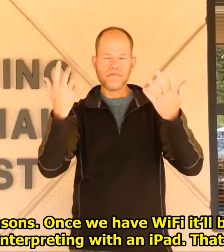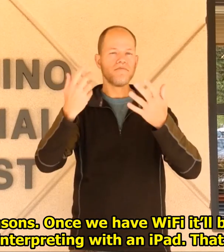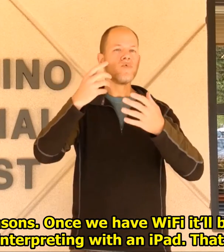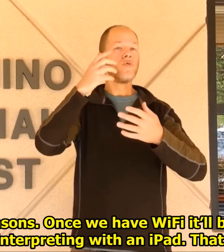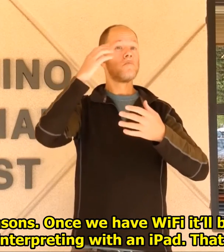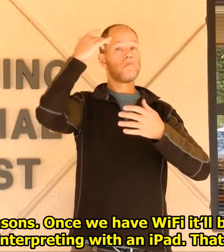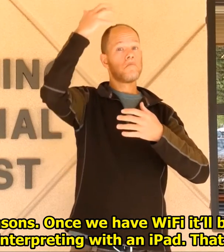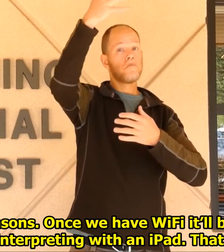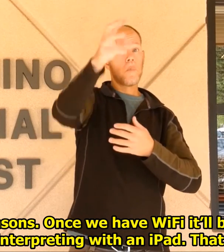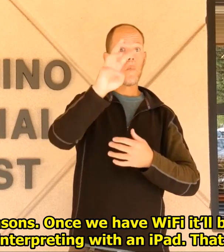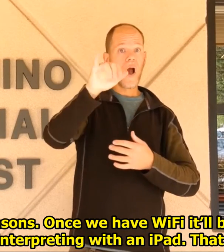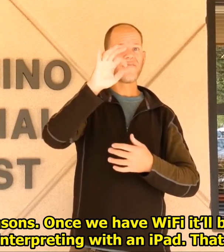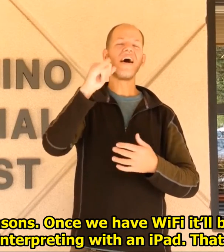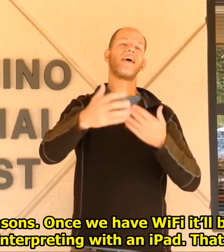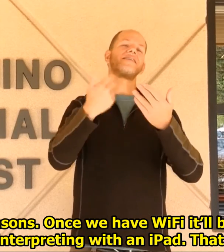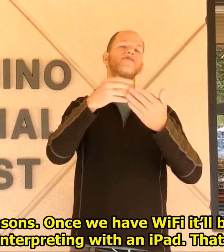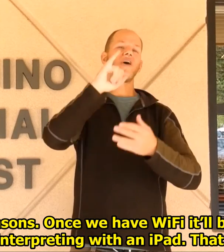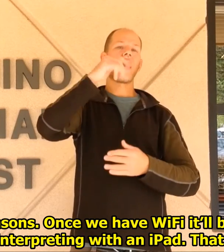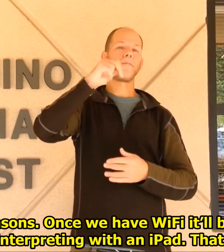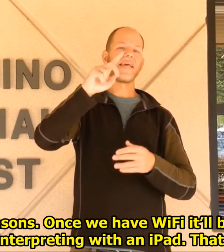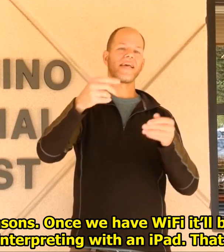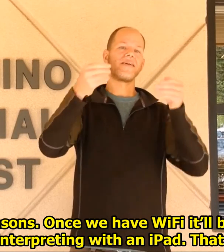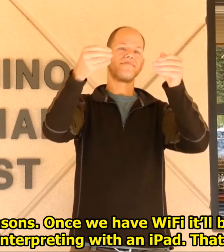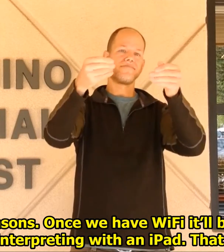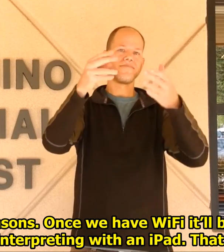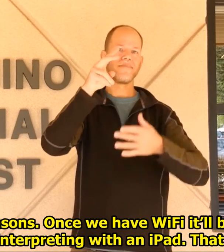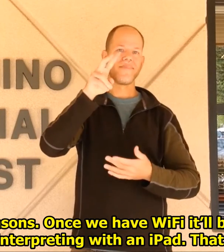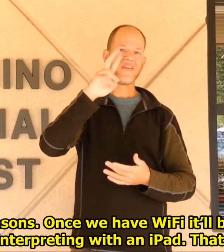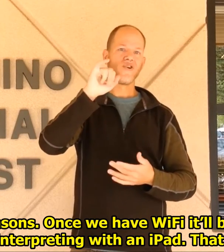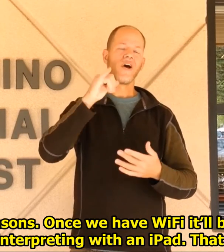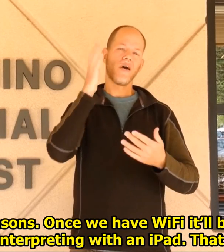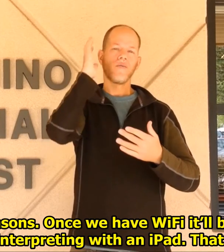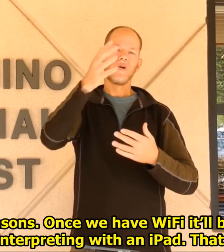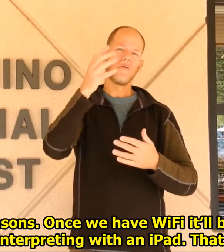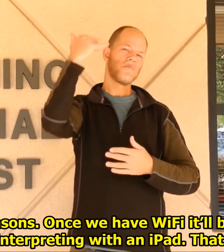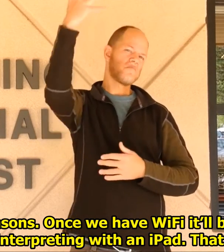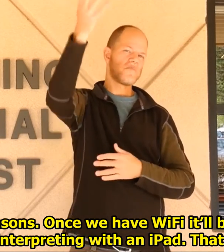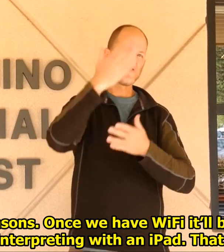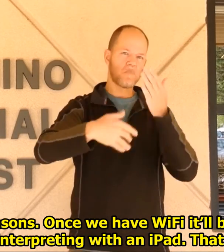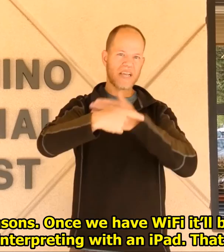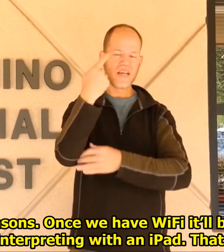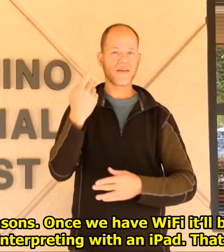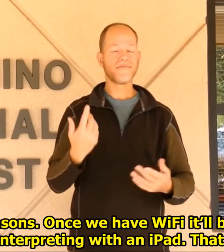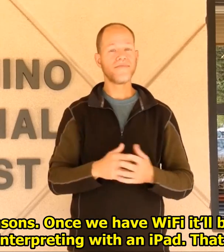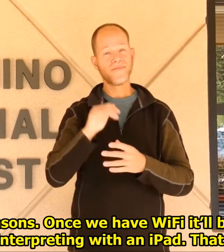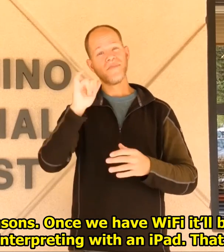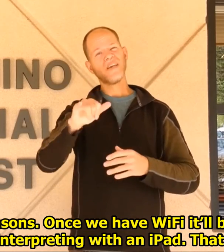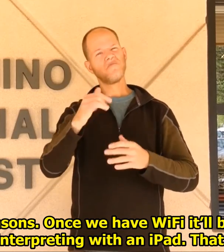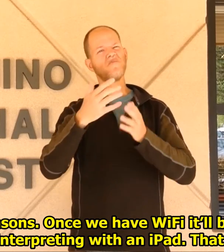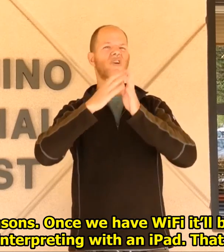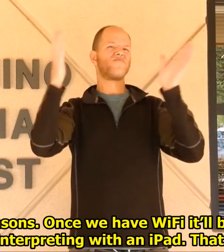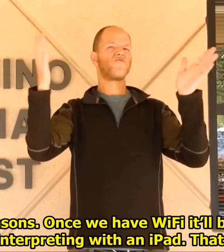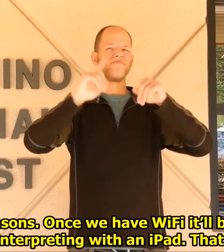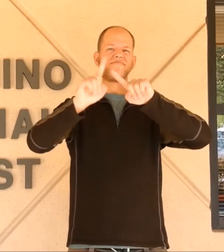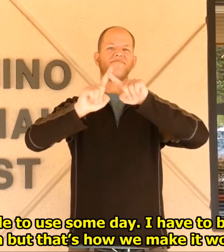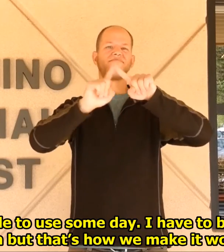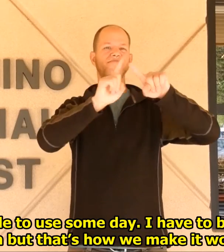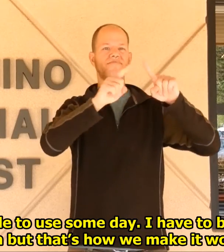for security reasons. Once we have Wi-Fi it'll be easier to use video remote interpreting with an iPad. That's something that